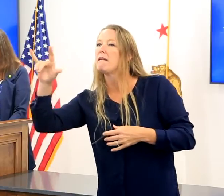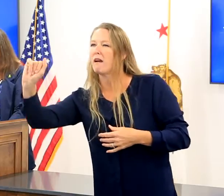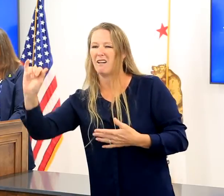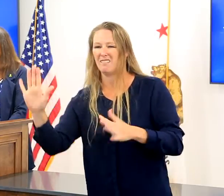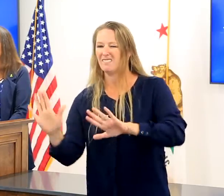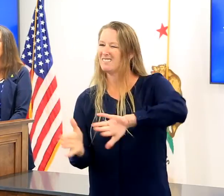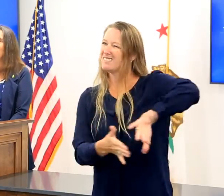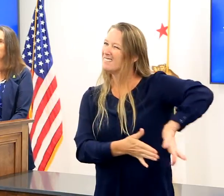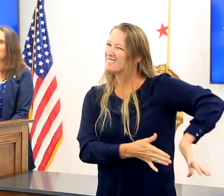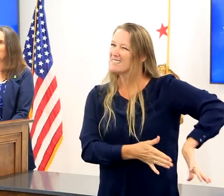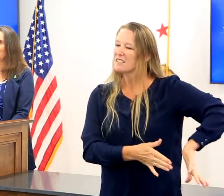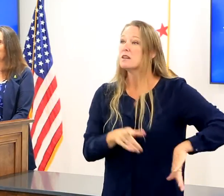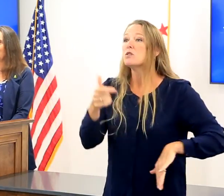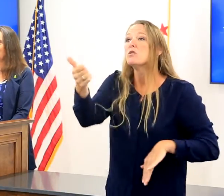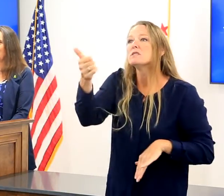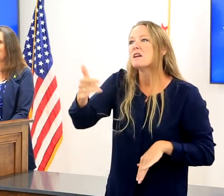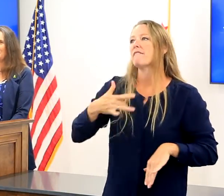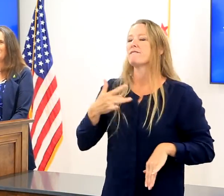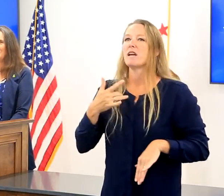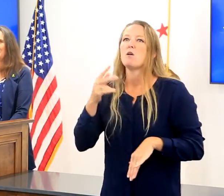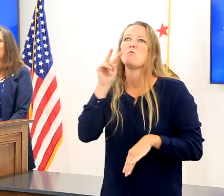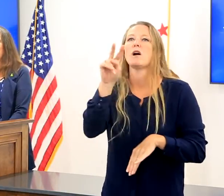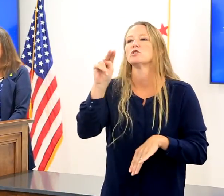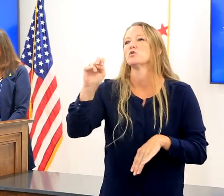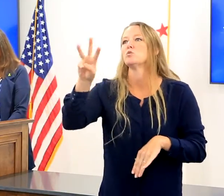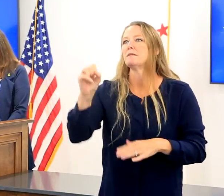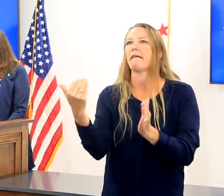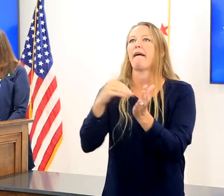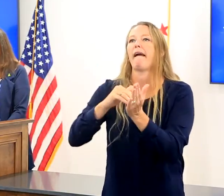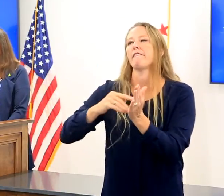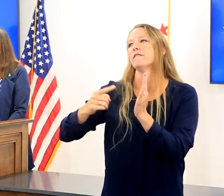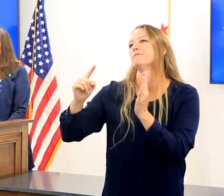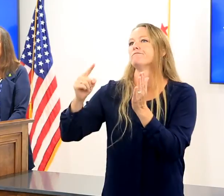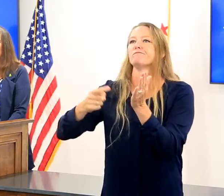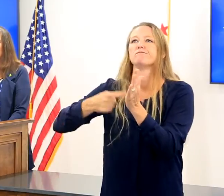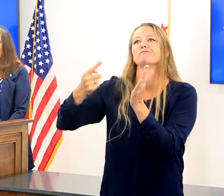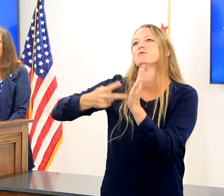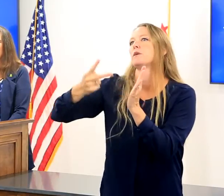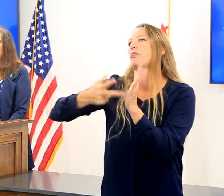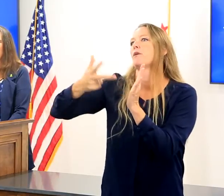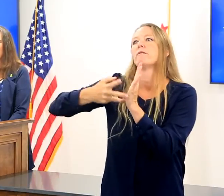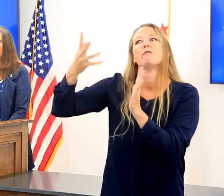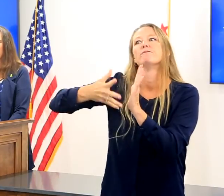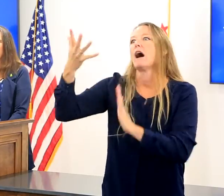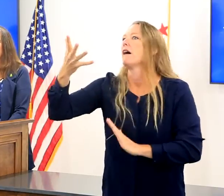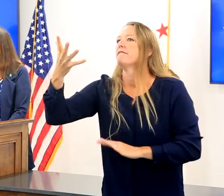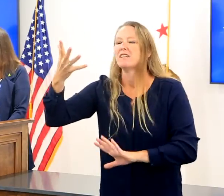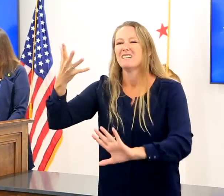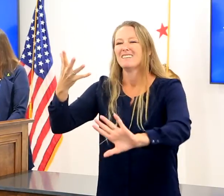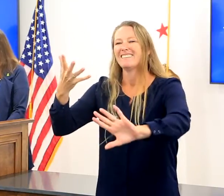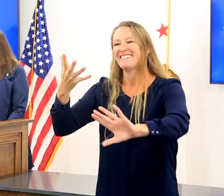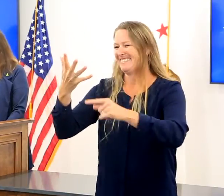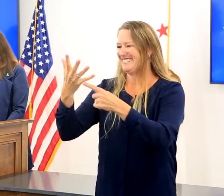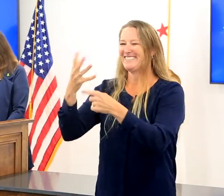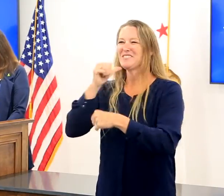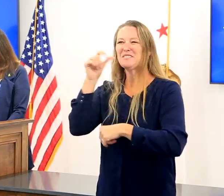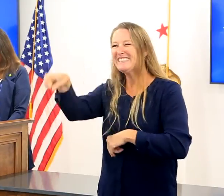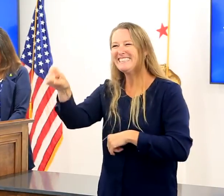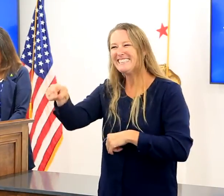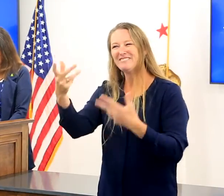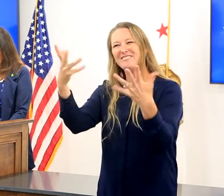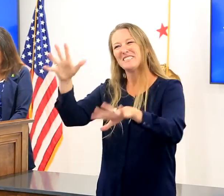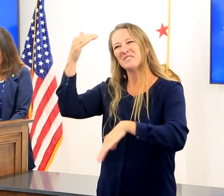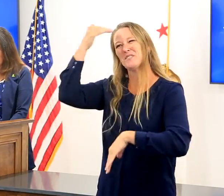time, don't watch the news for the fifth time. You've already gotten the good information you needed to have. Give yourself a break.